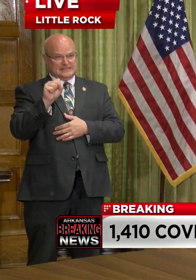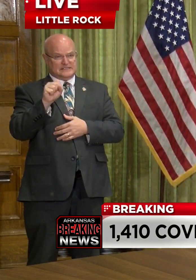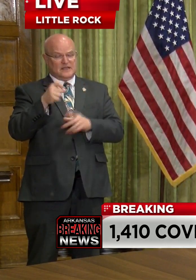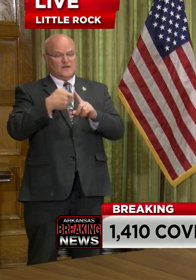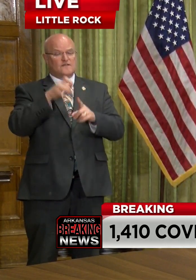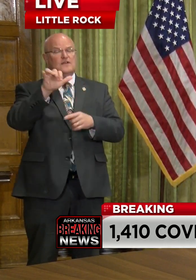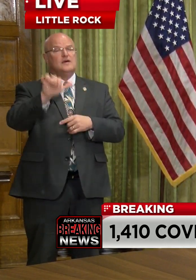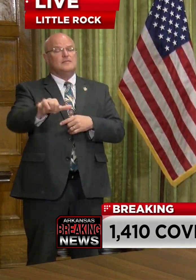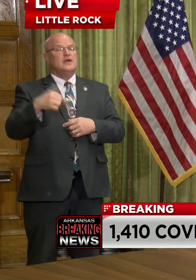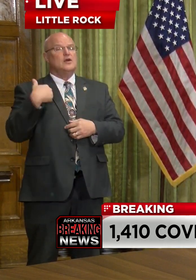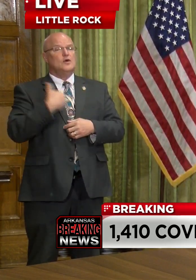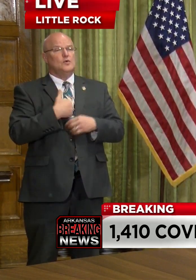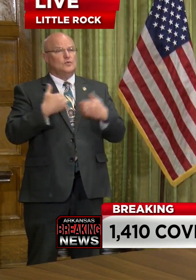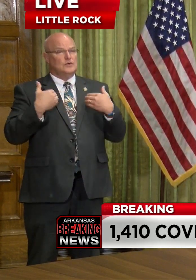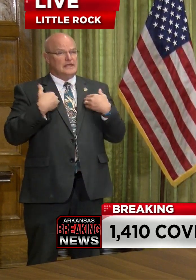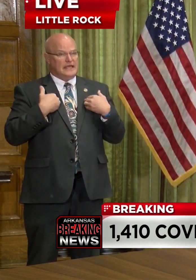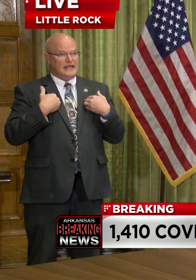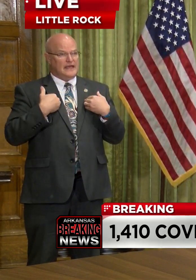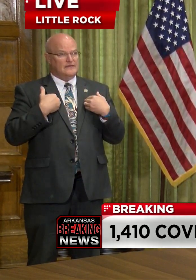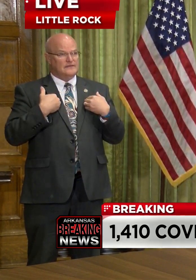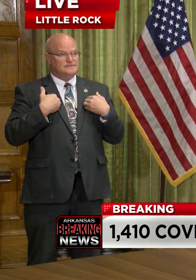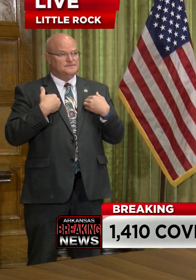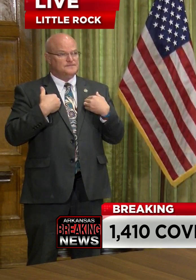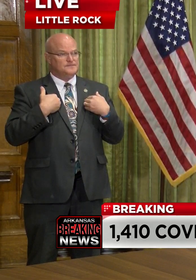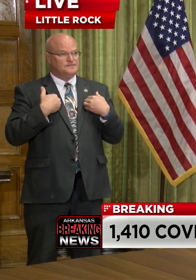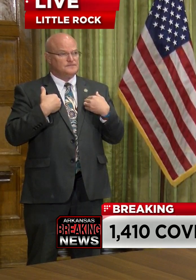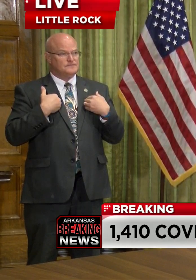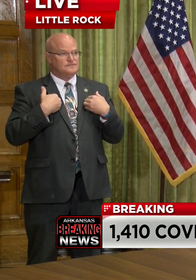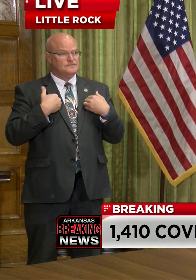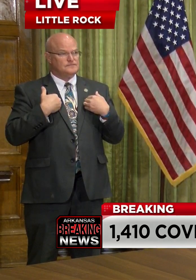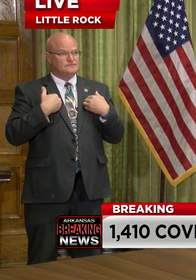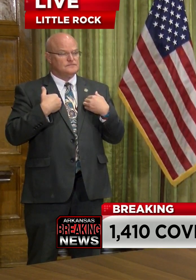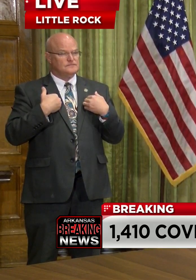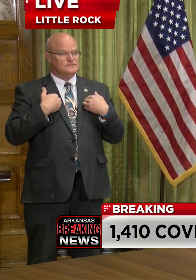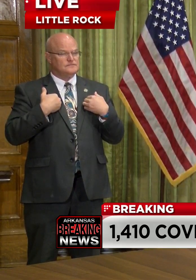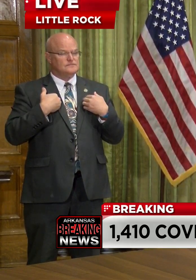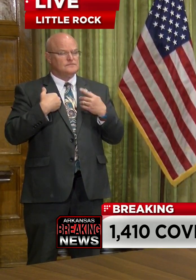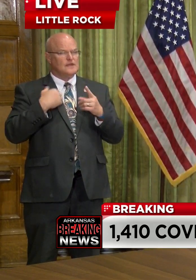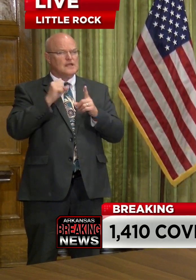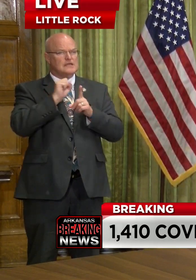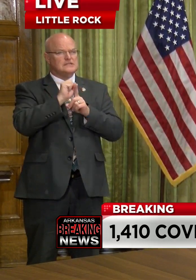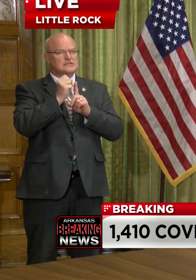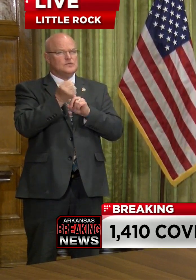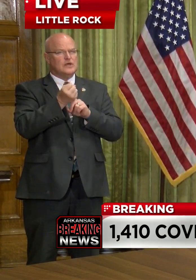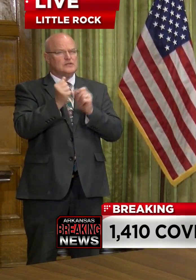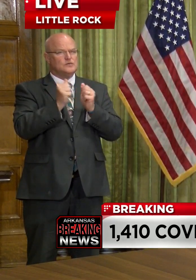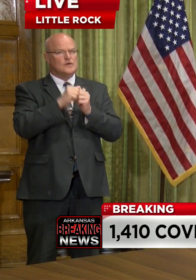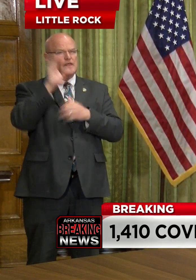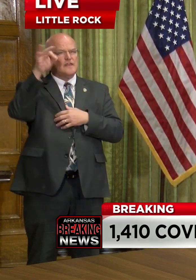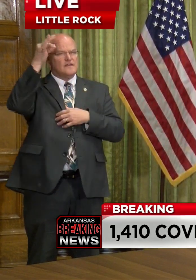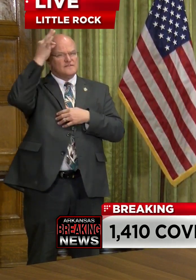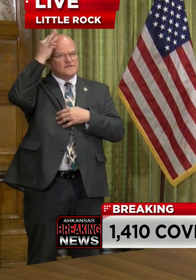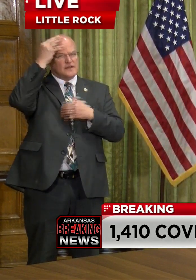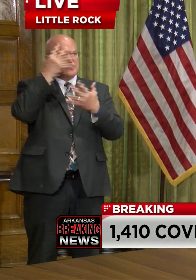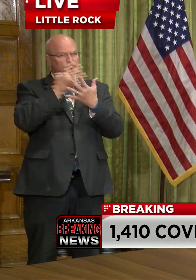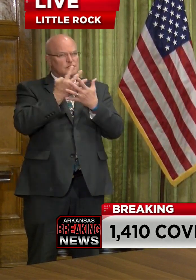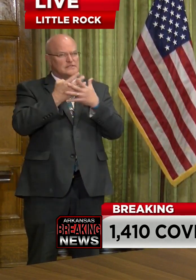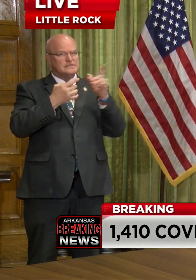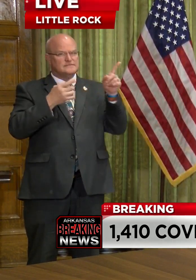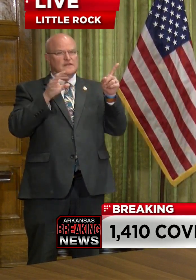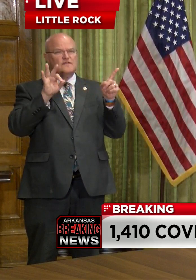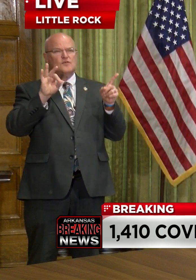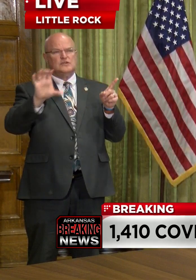We have a situation in the Federal Correctional Institute in Forest City,